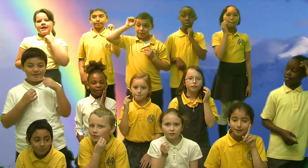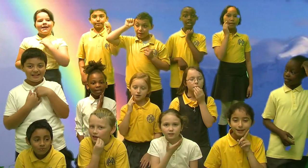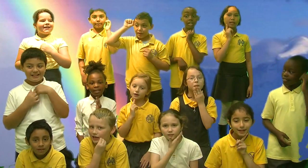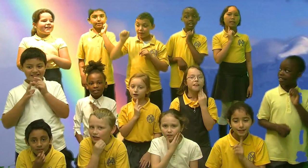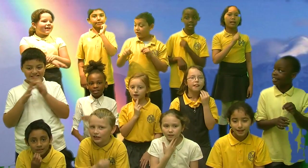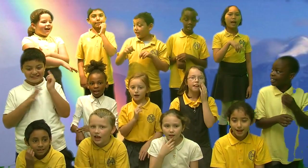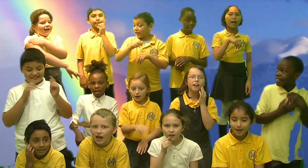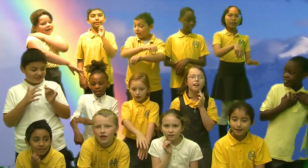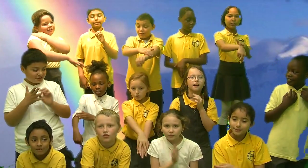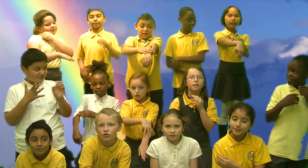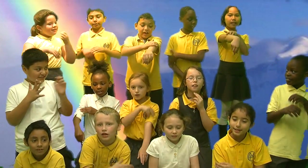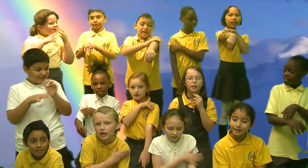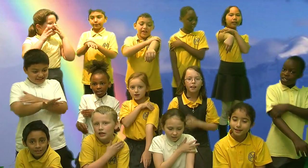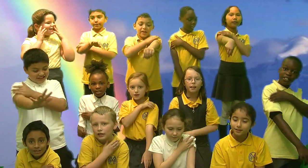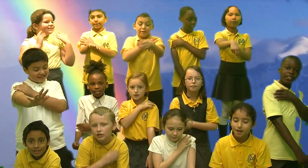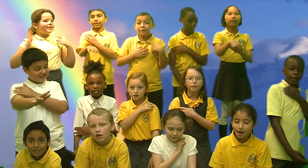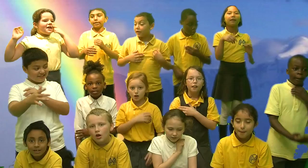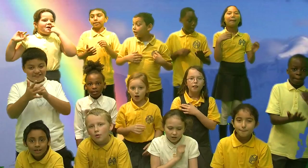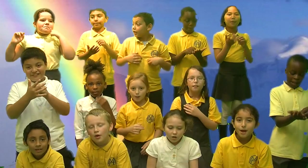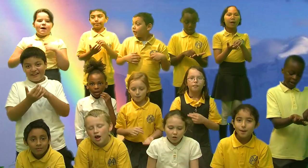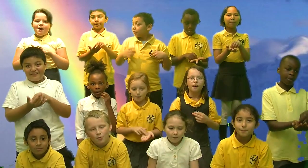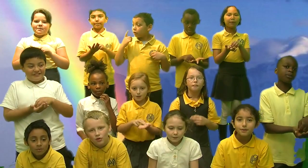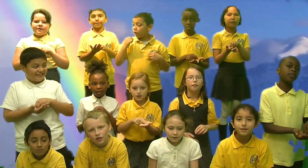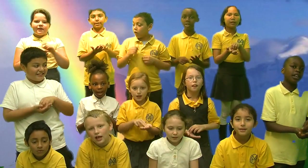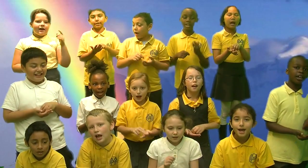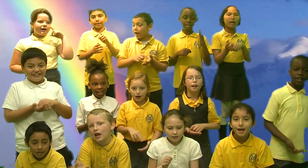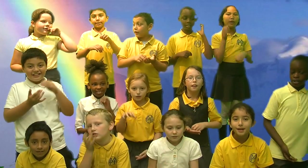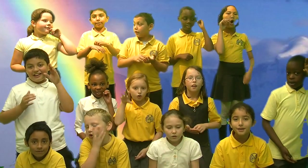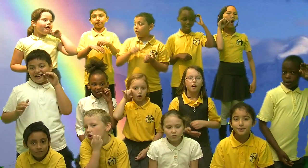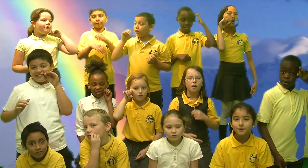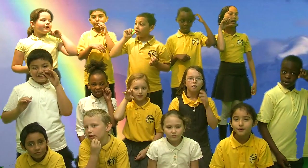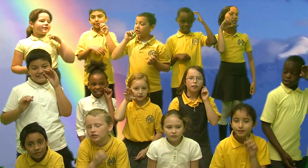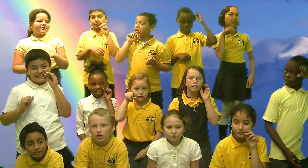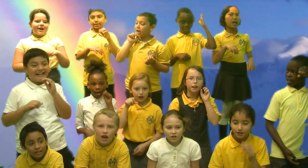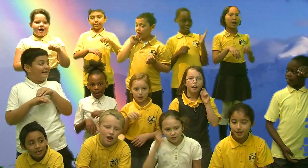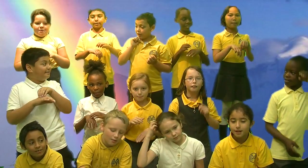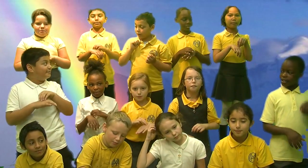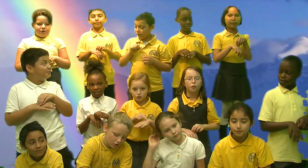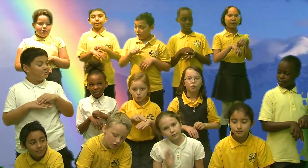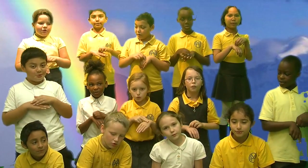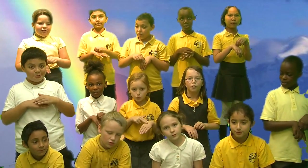pink and green, purple and orange and blue.